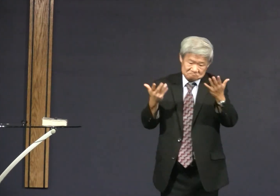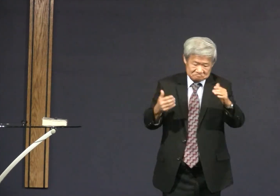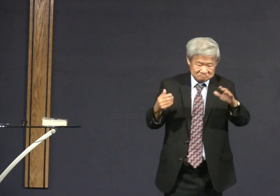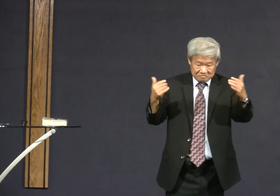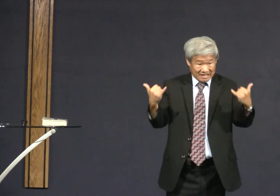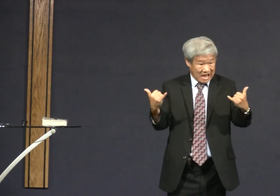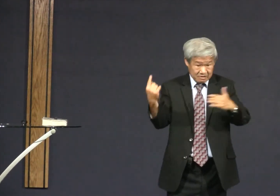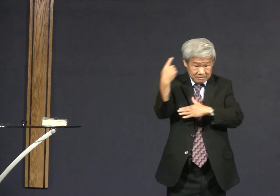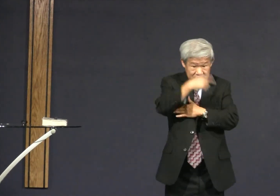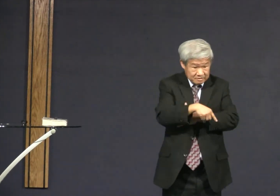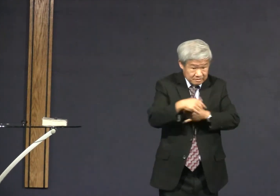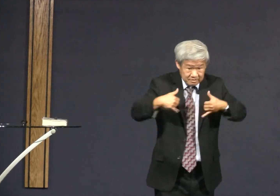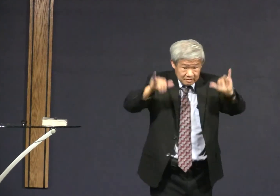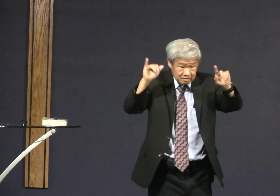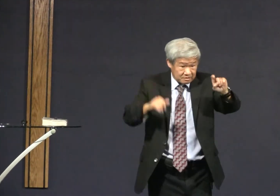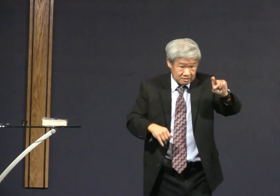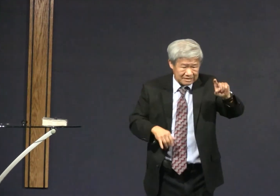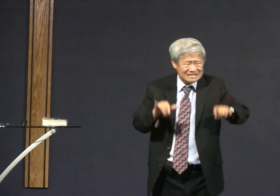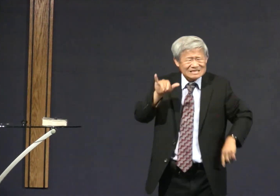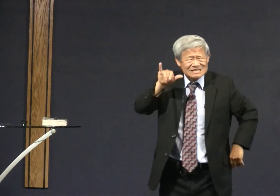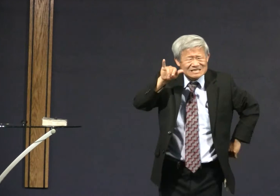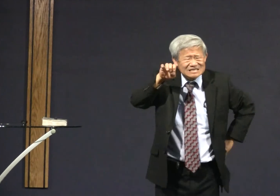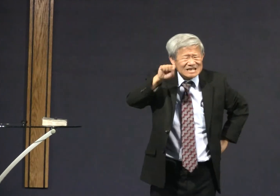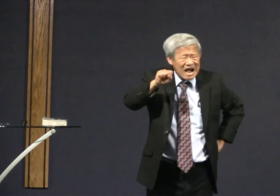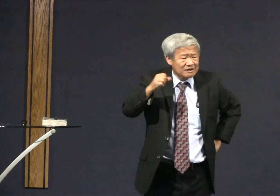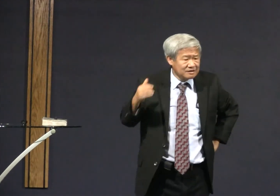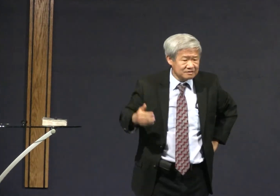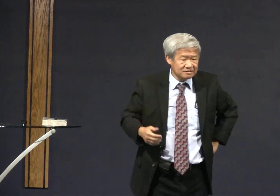it went to heaven but do we still do that today